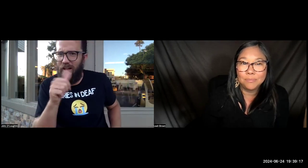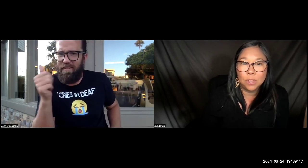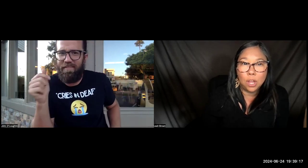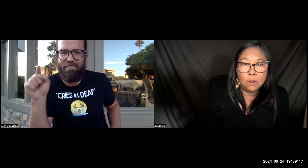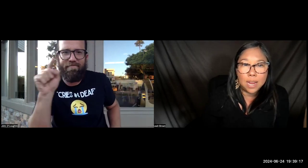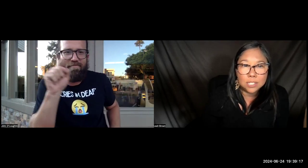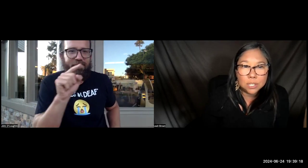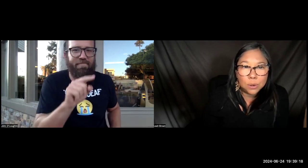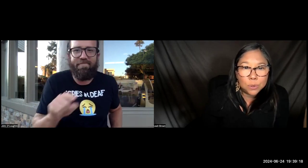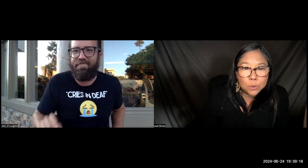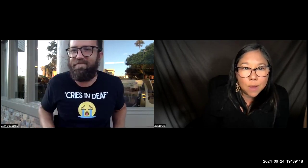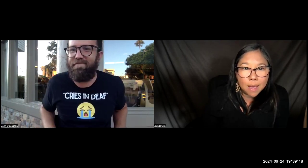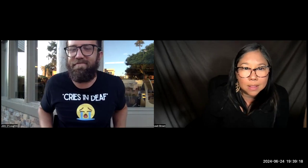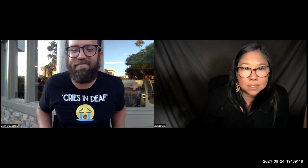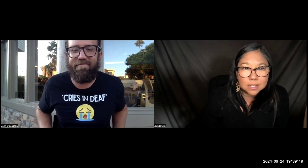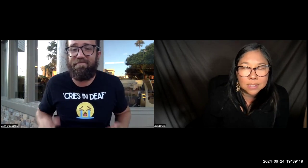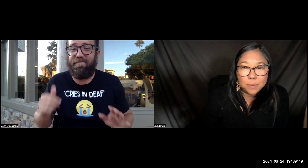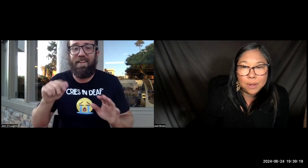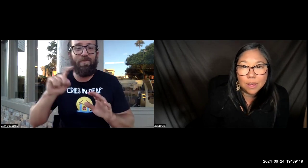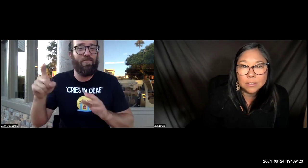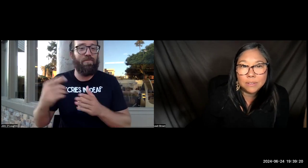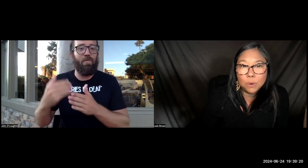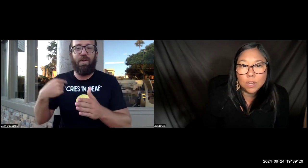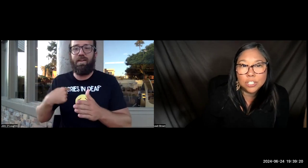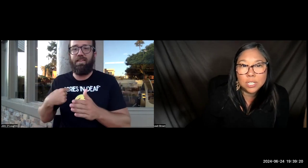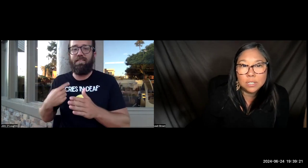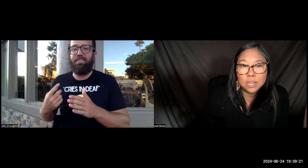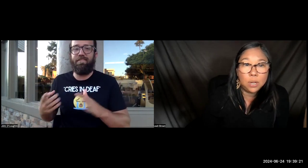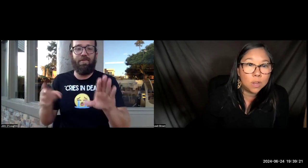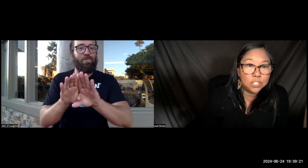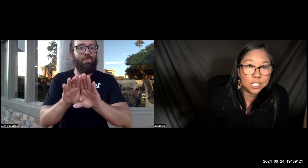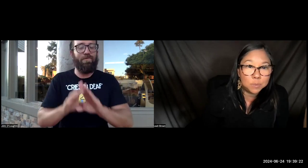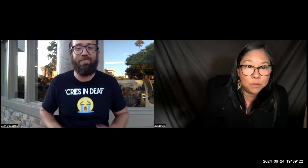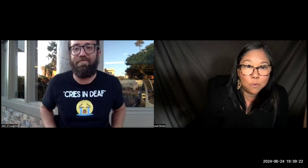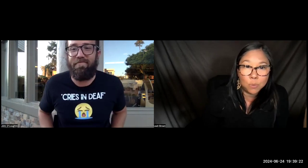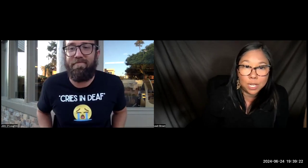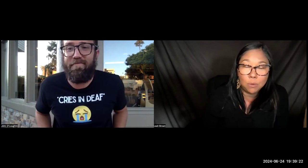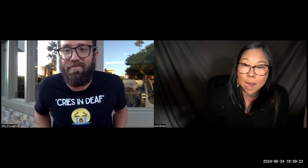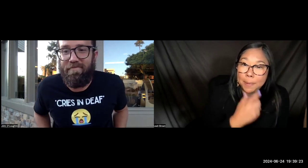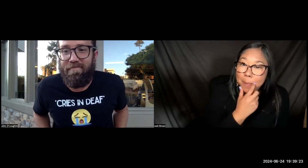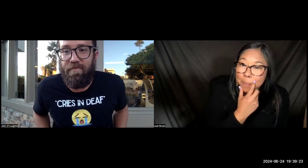All right, so who else? Does anybody else have a question? Any questions before we wrap up?